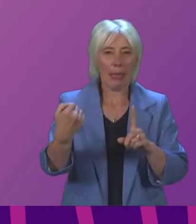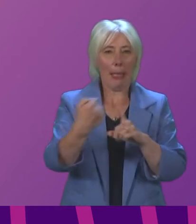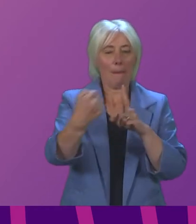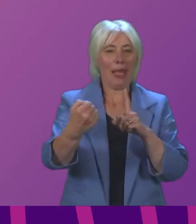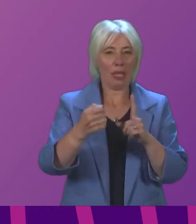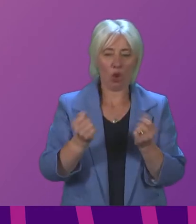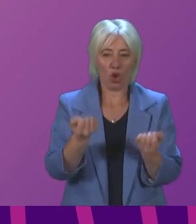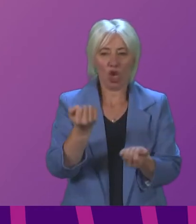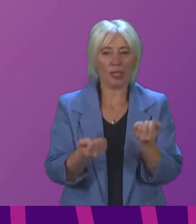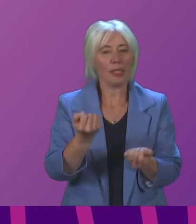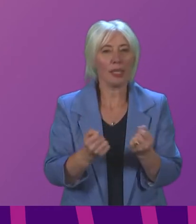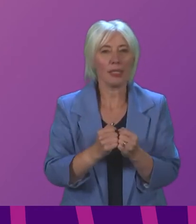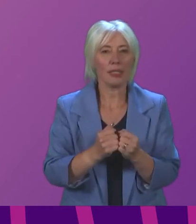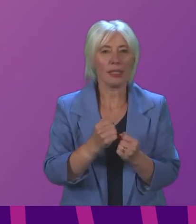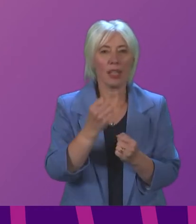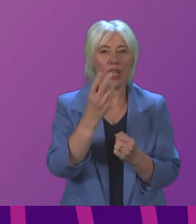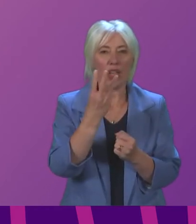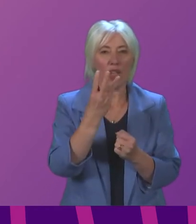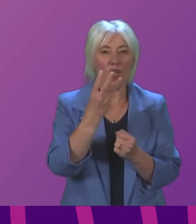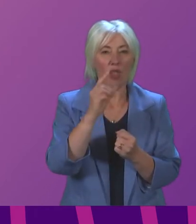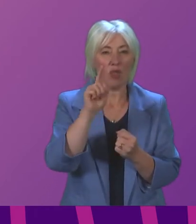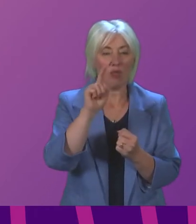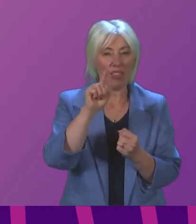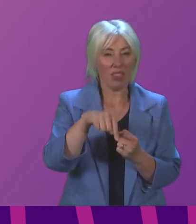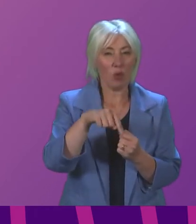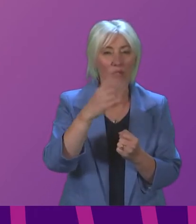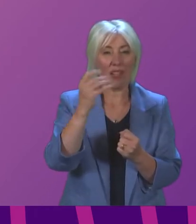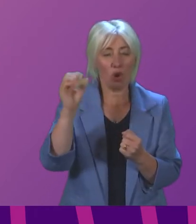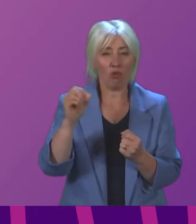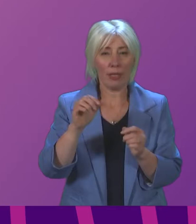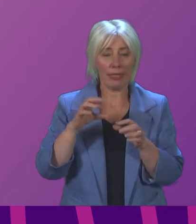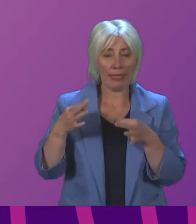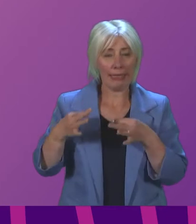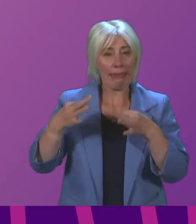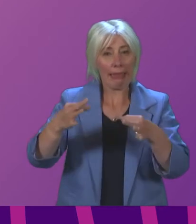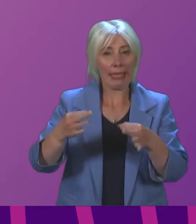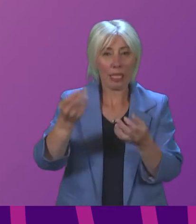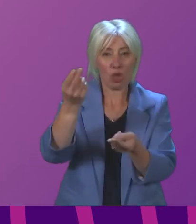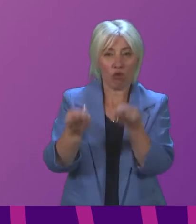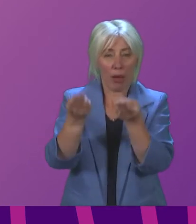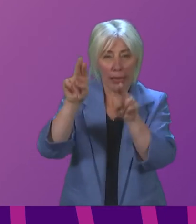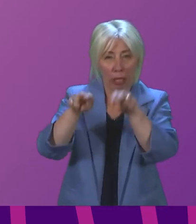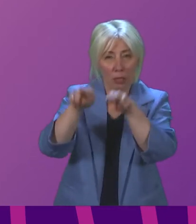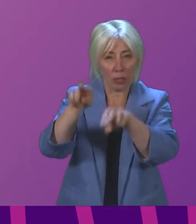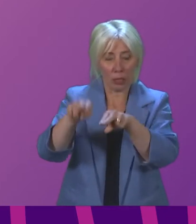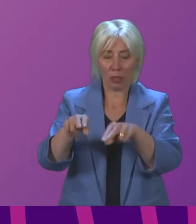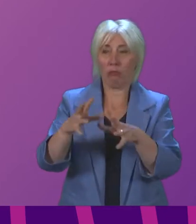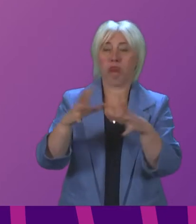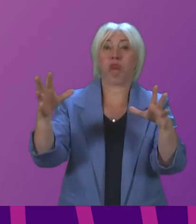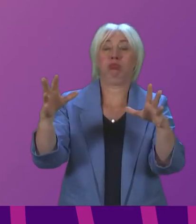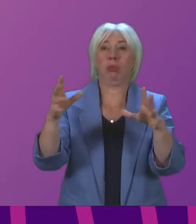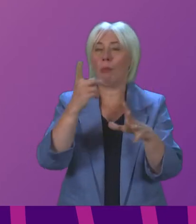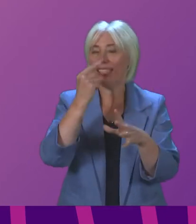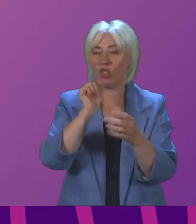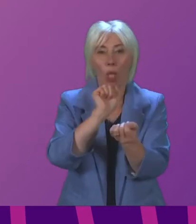public service 3,500 delayed trials the prison population up substantially with many more